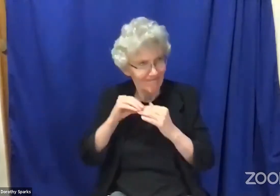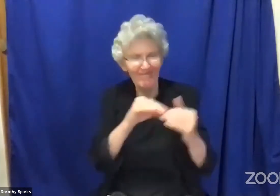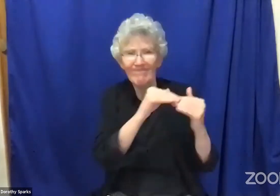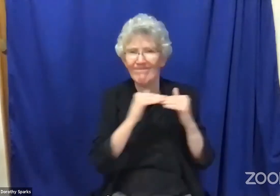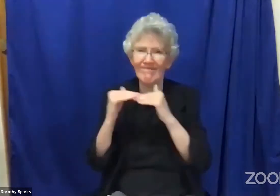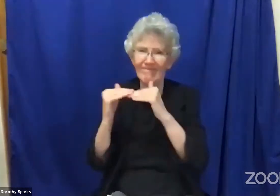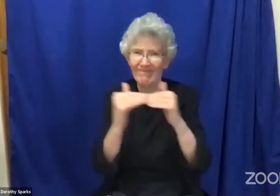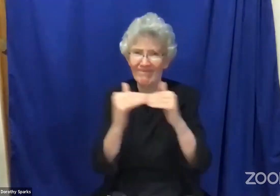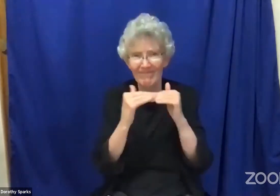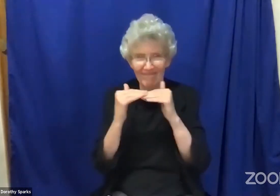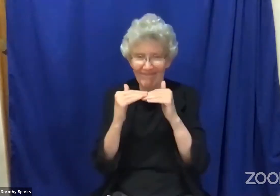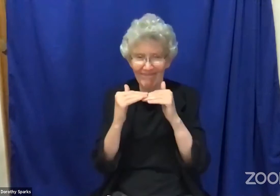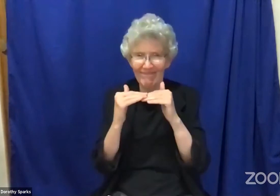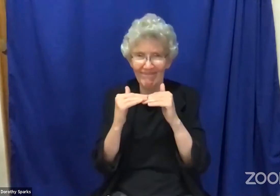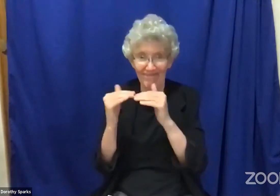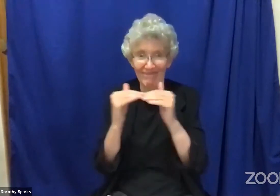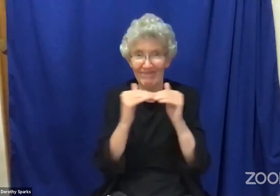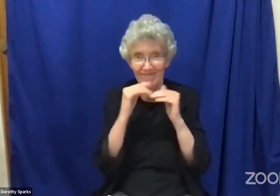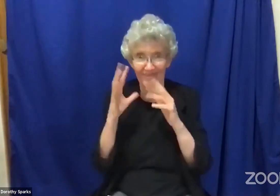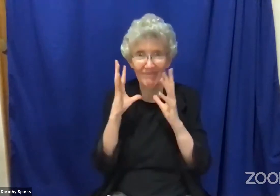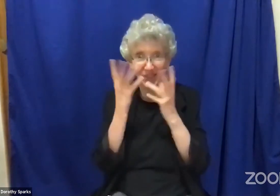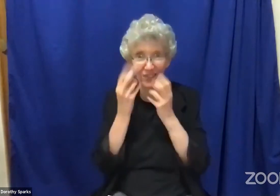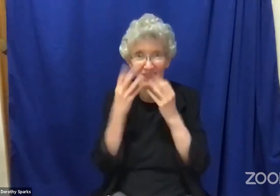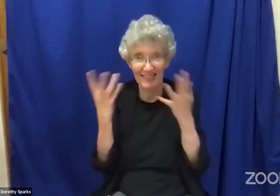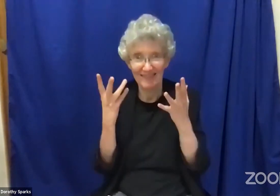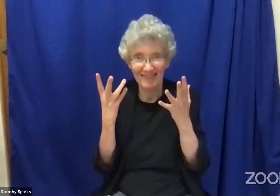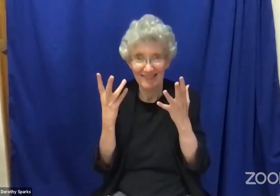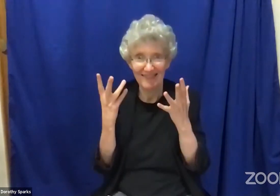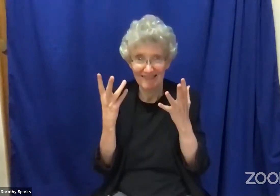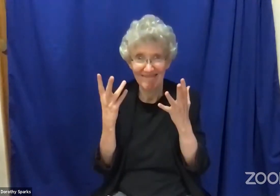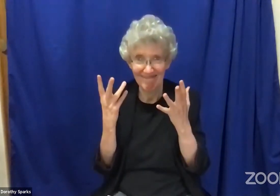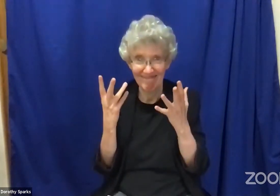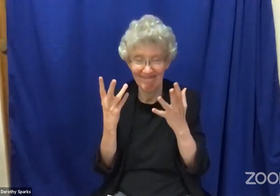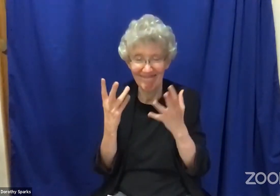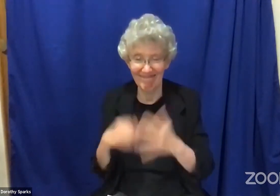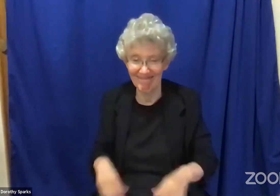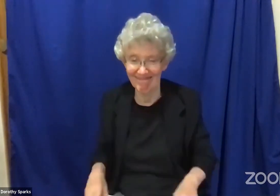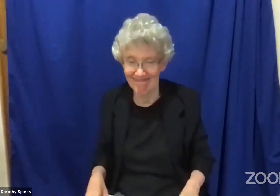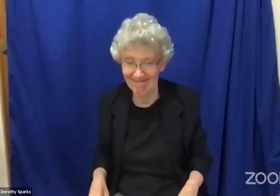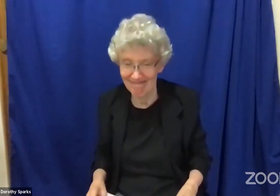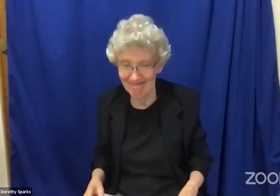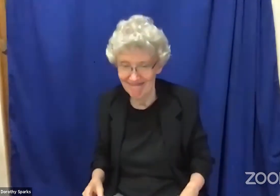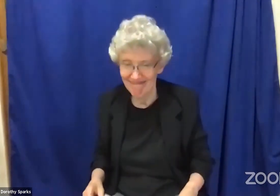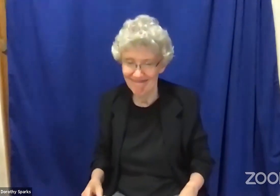that need to fix our fear so that we can be just